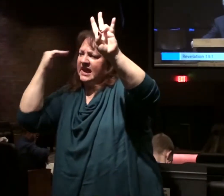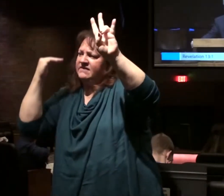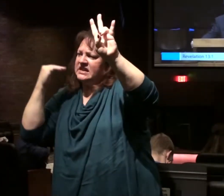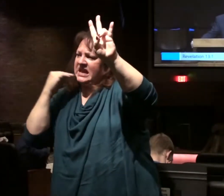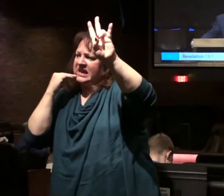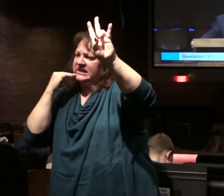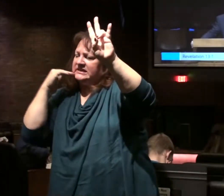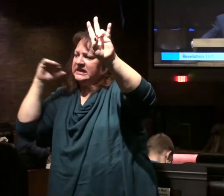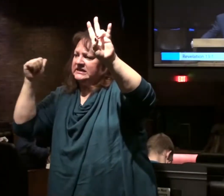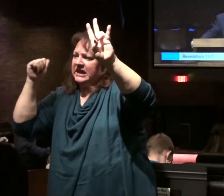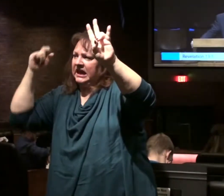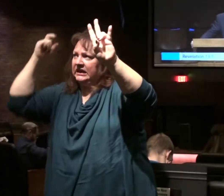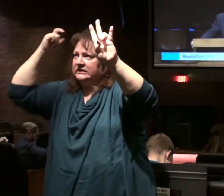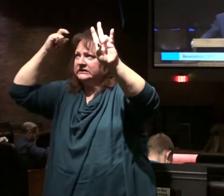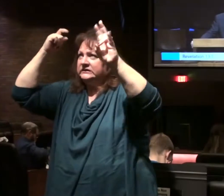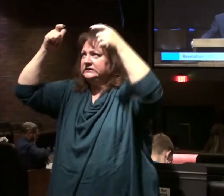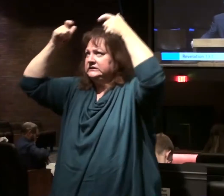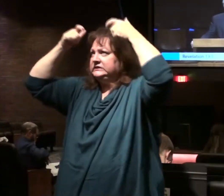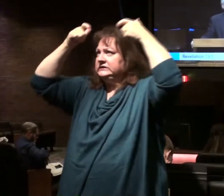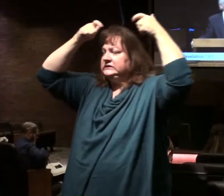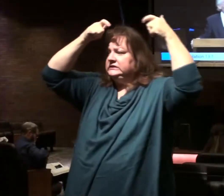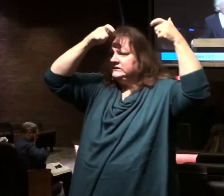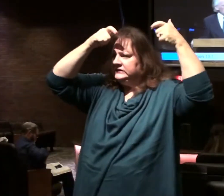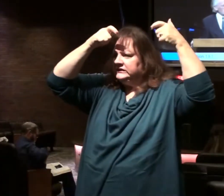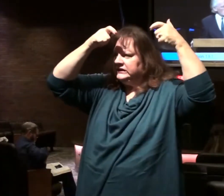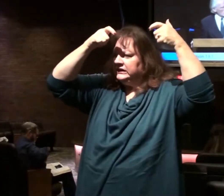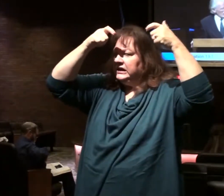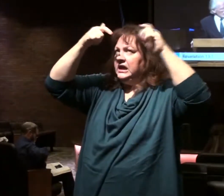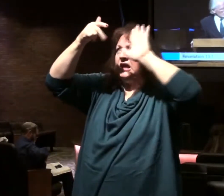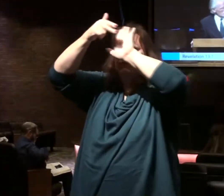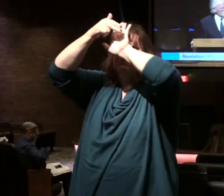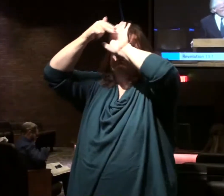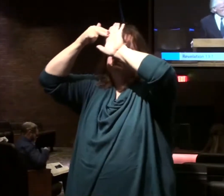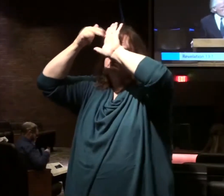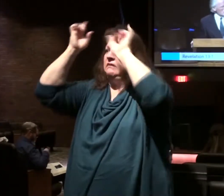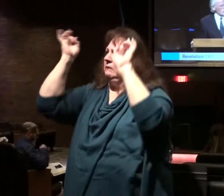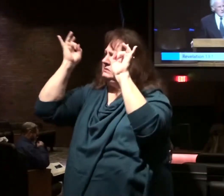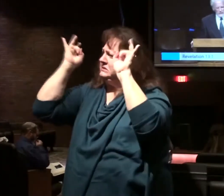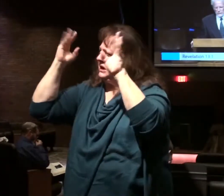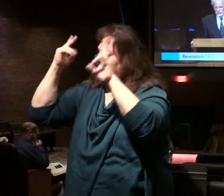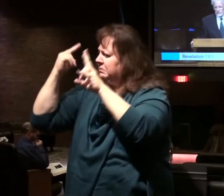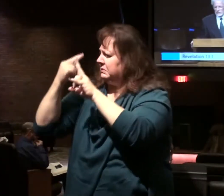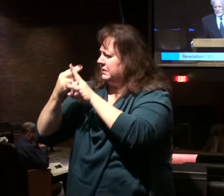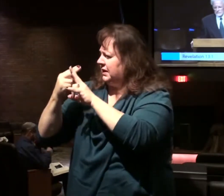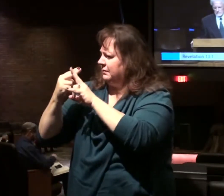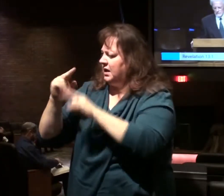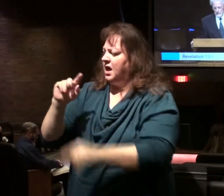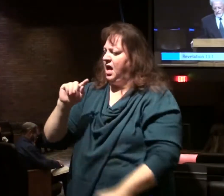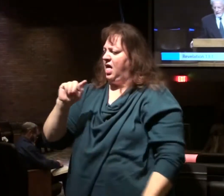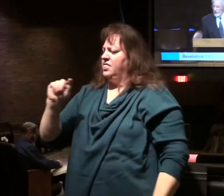horns were ten diadems. On his heads were blasphemous names. The beast.